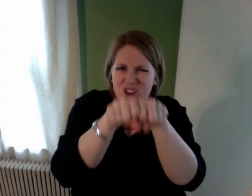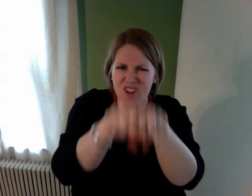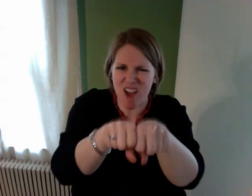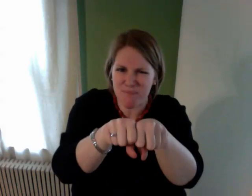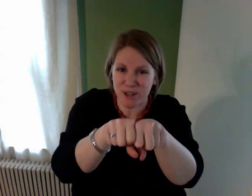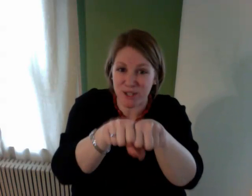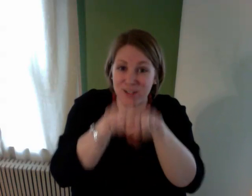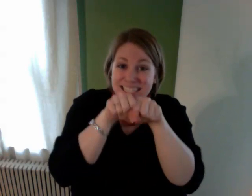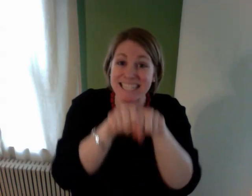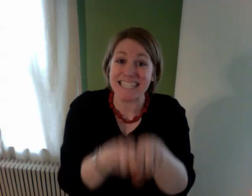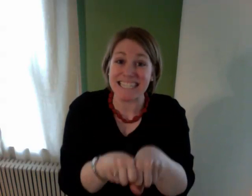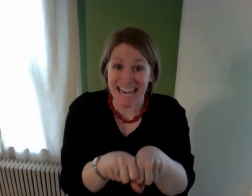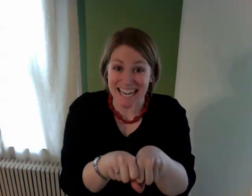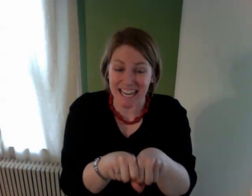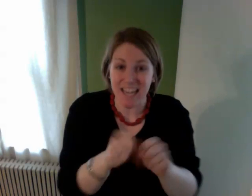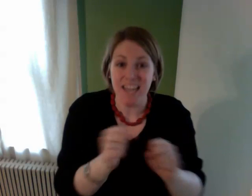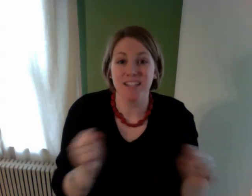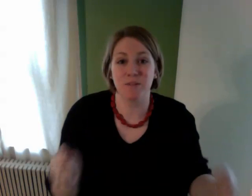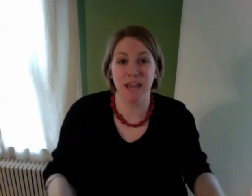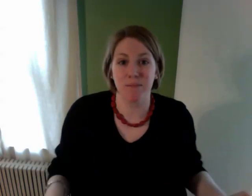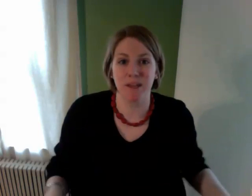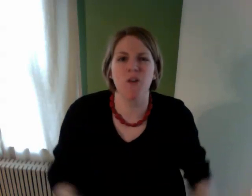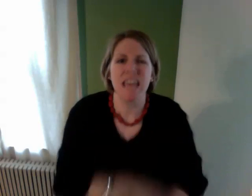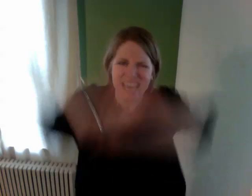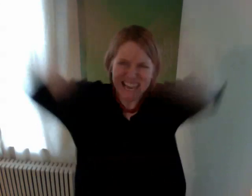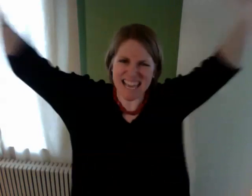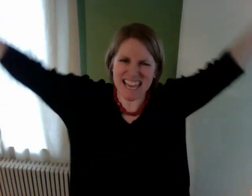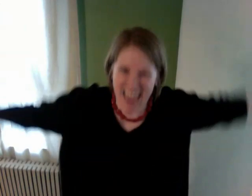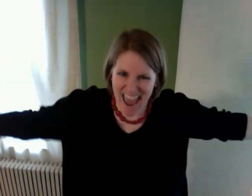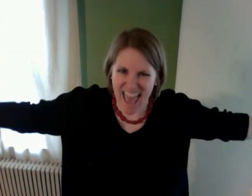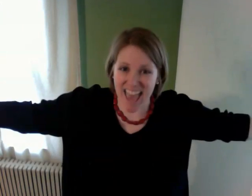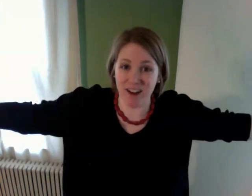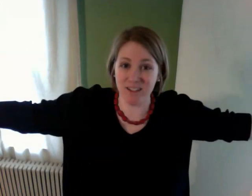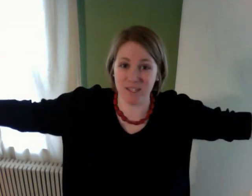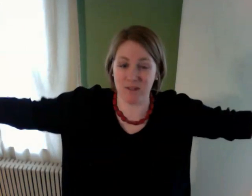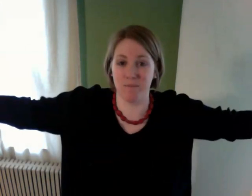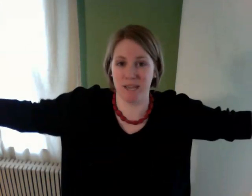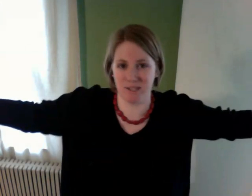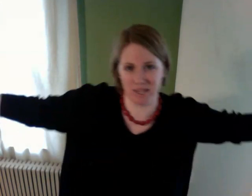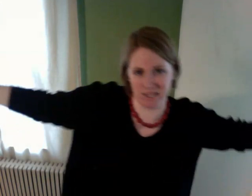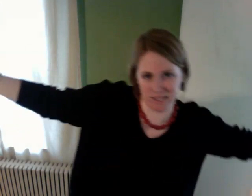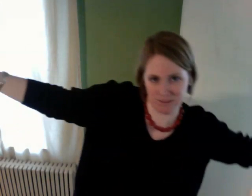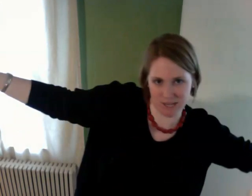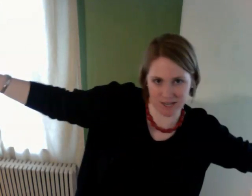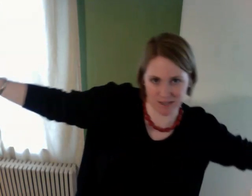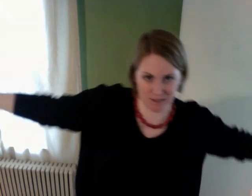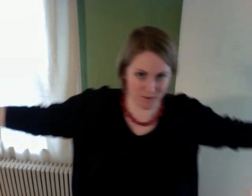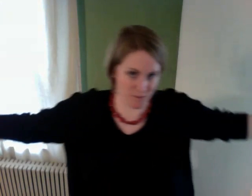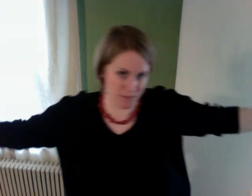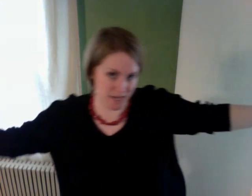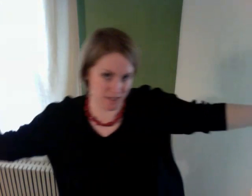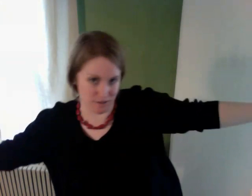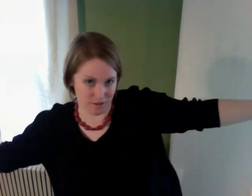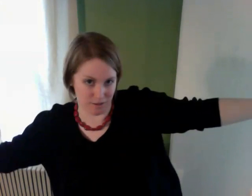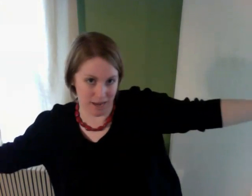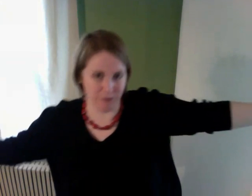number so that's exciting so we end by going yeah and also it makes you can't see my hands all the way up my hands are all the way out